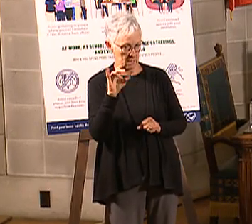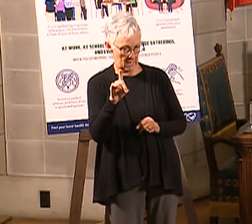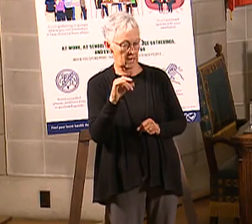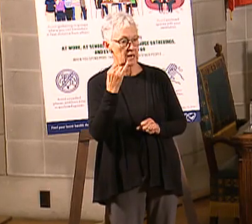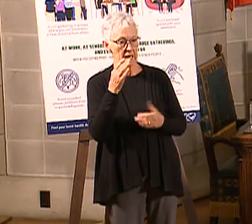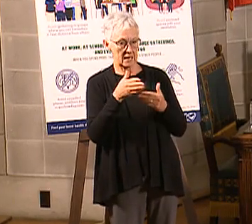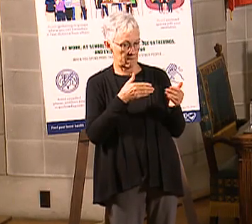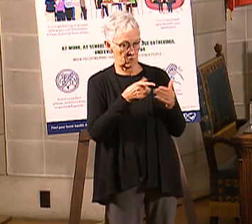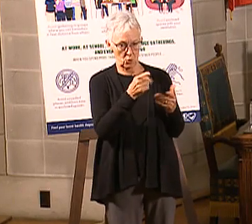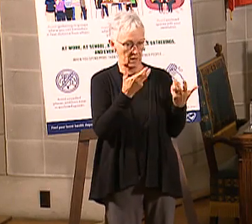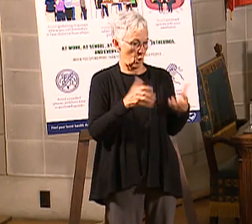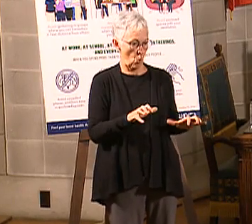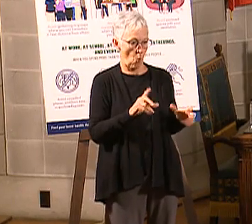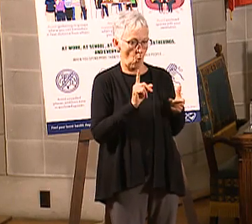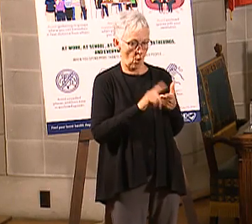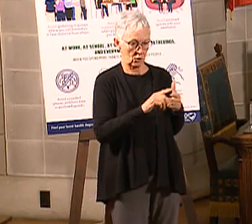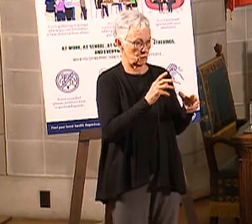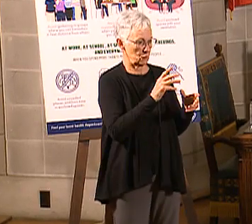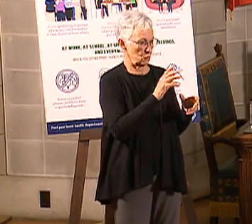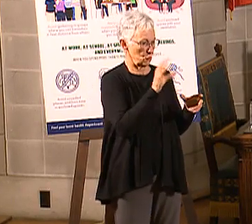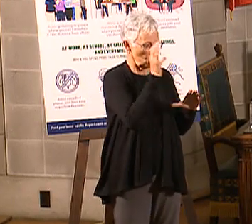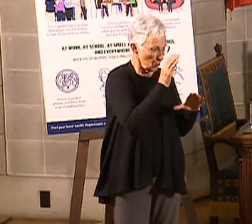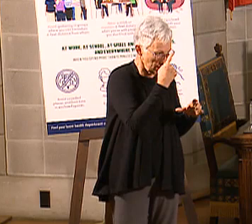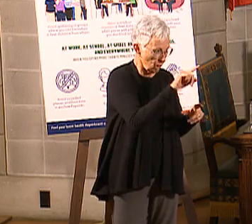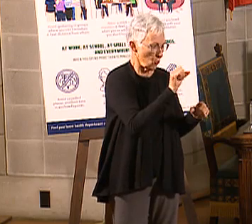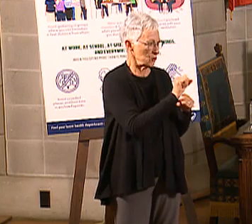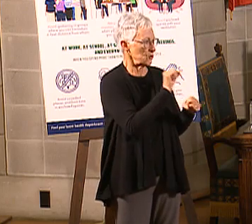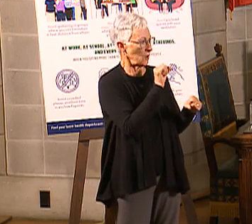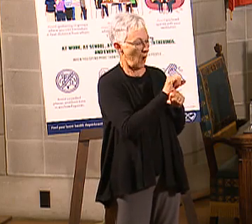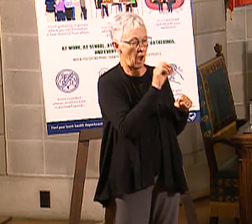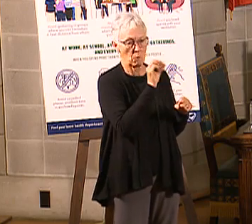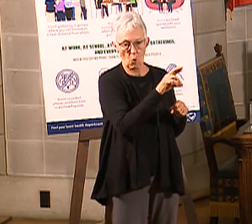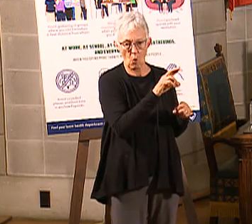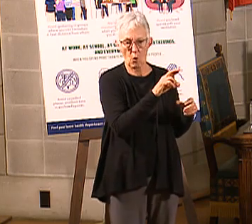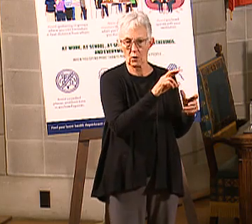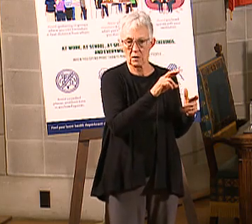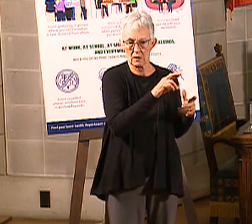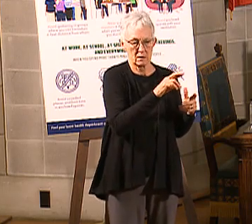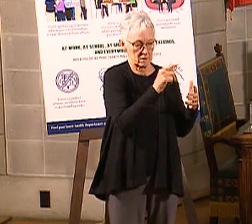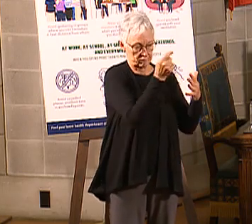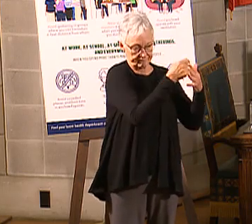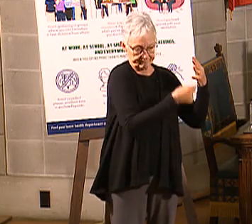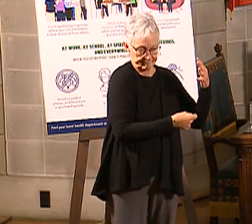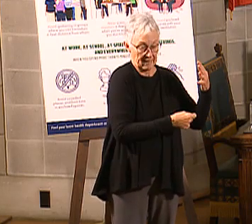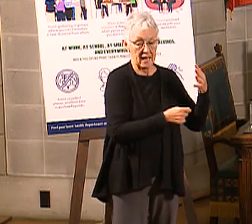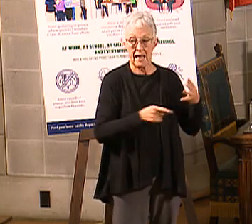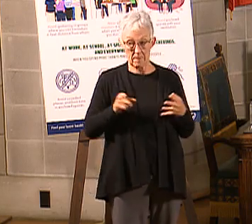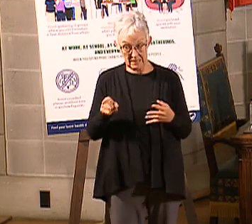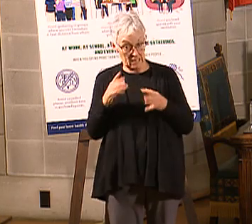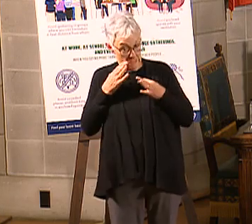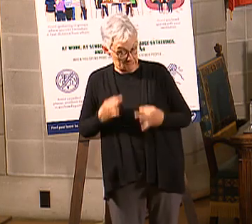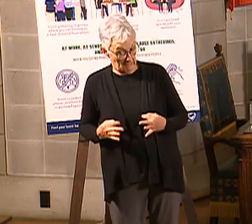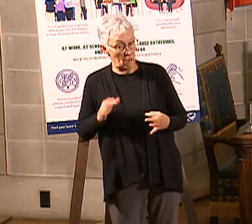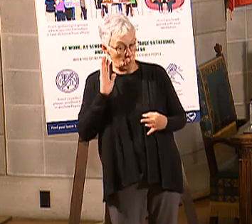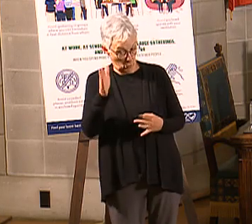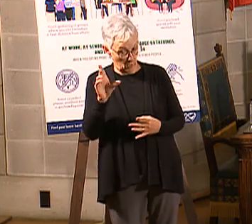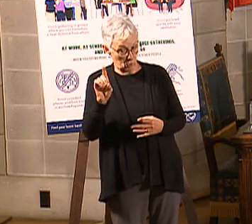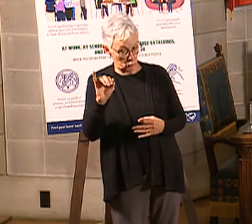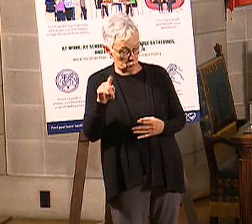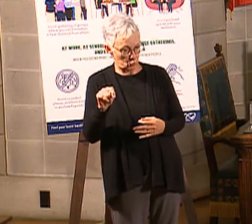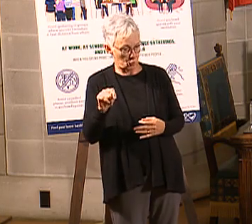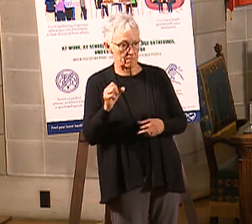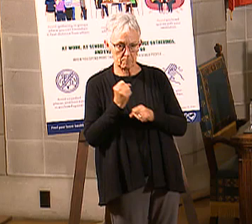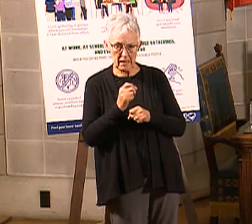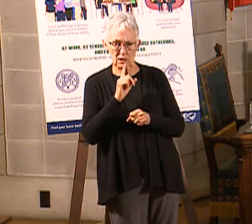activities. If they choose to engage in these activities, take that personal responsibility to make sure that they get to the